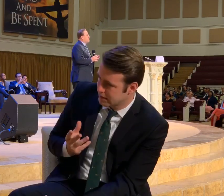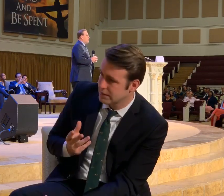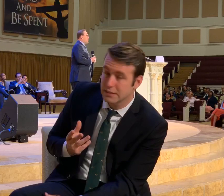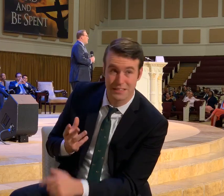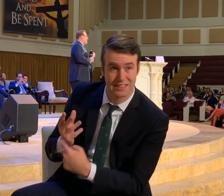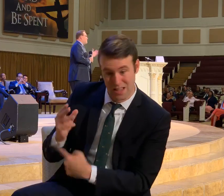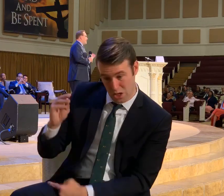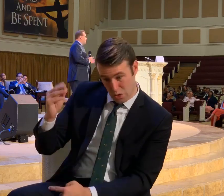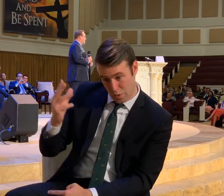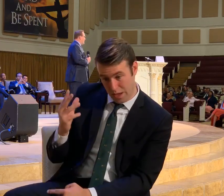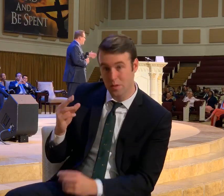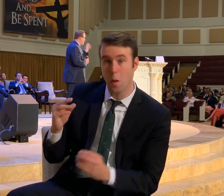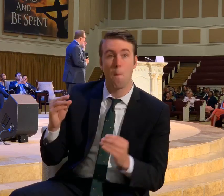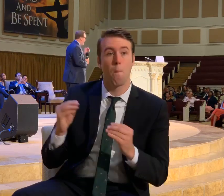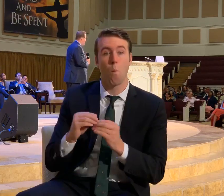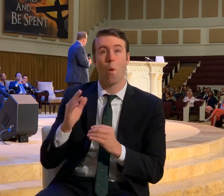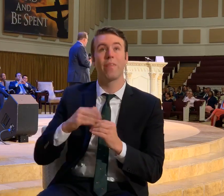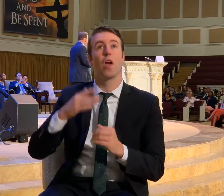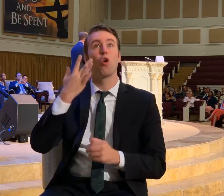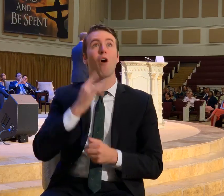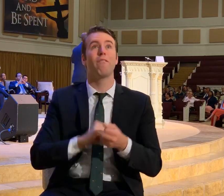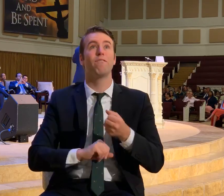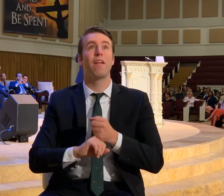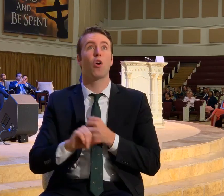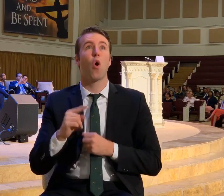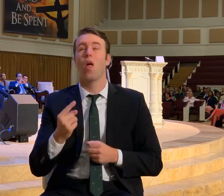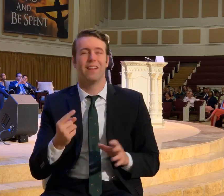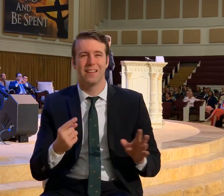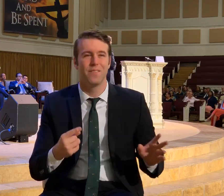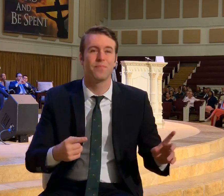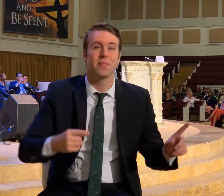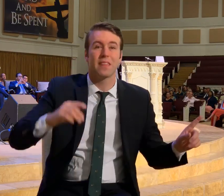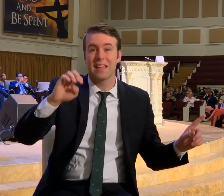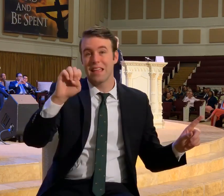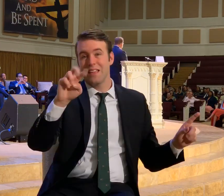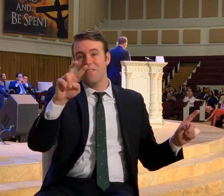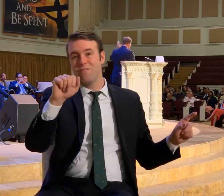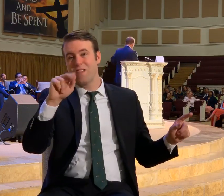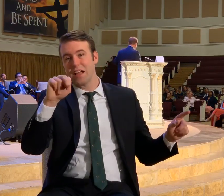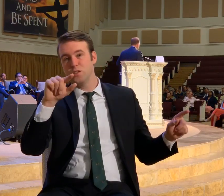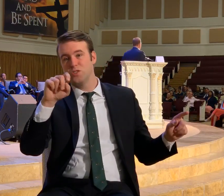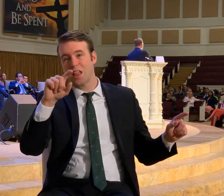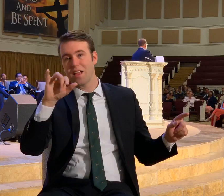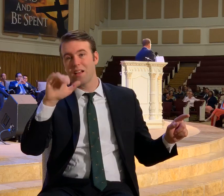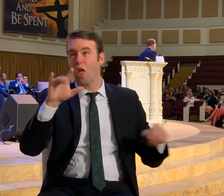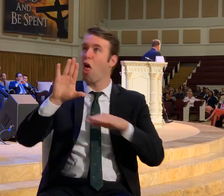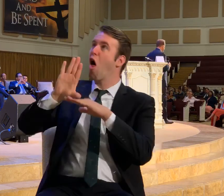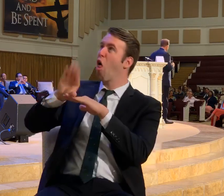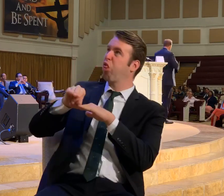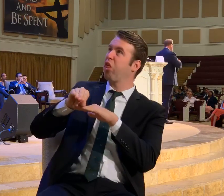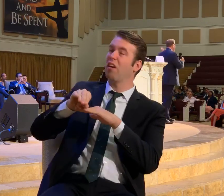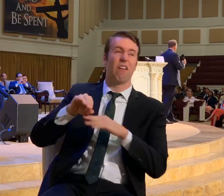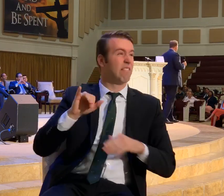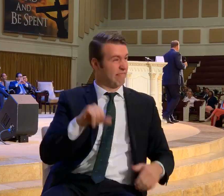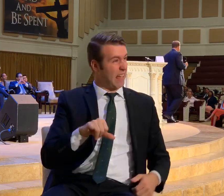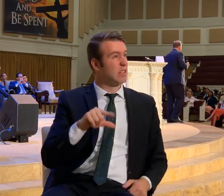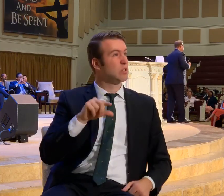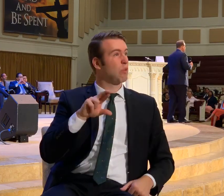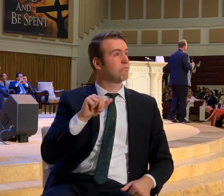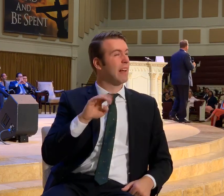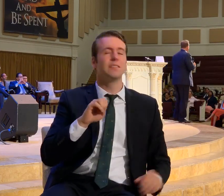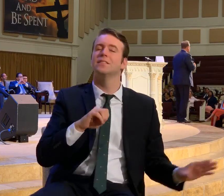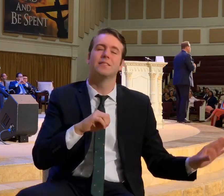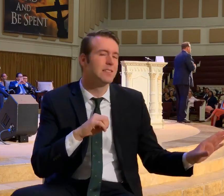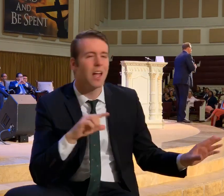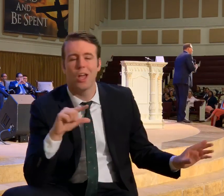Grace is more than the unmerited favor of God. The evangelical movement. Protestantism. Has just cheapened grace. The unmerited favor of God. We know that.